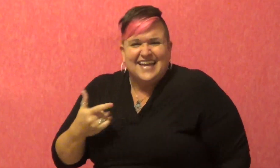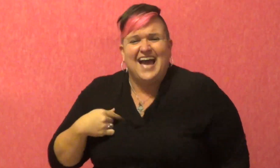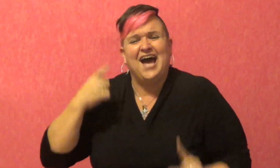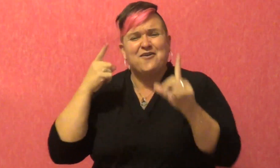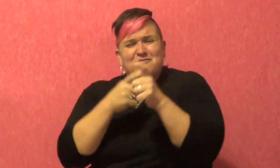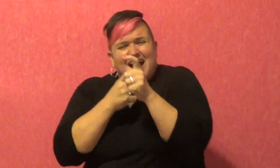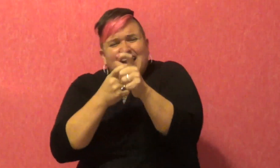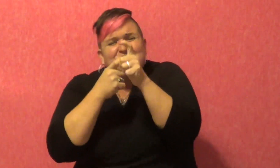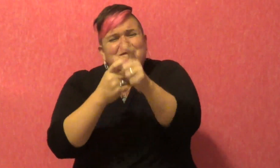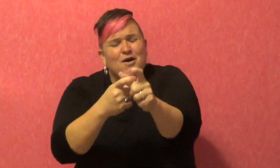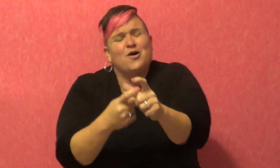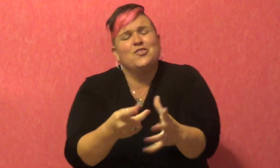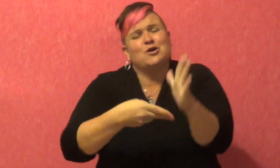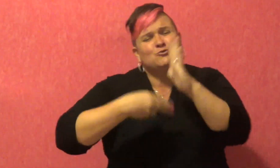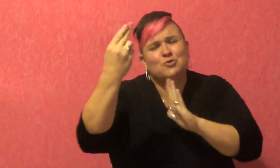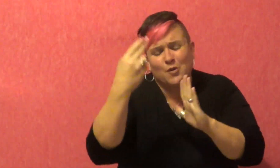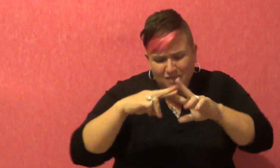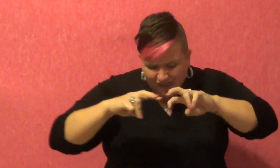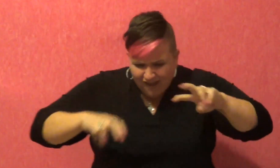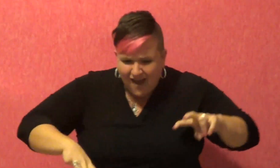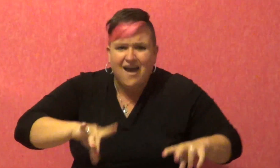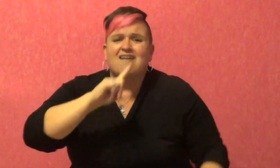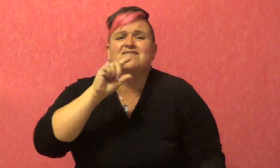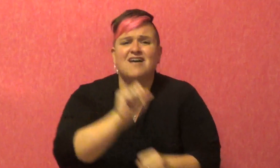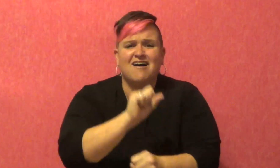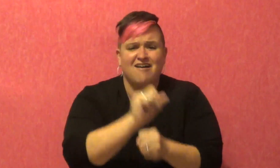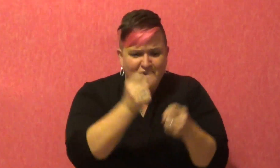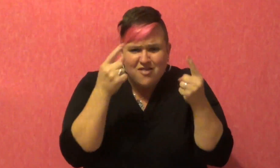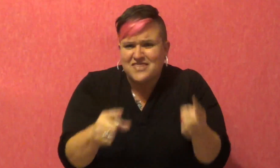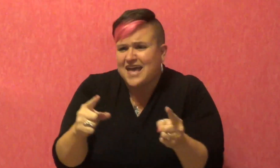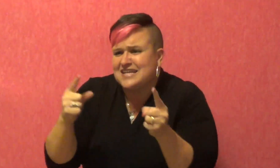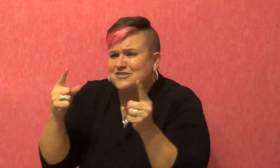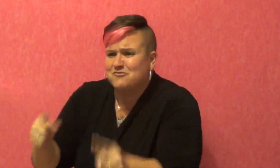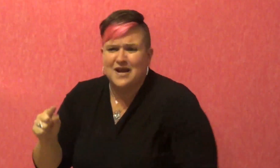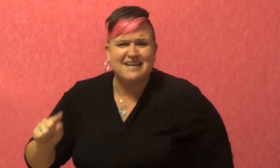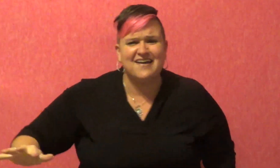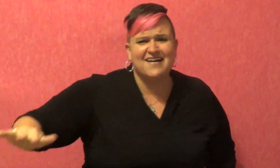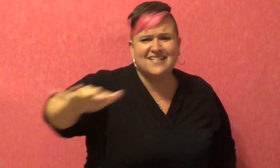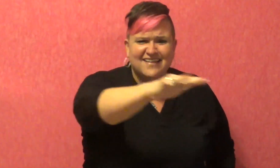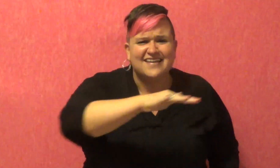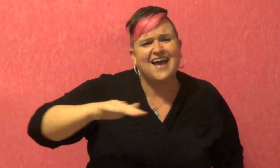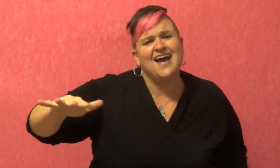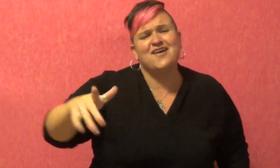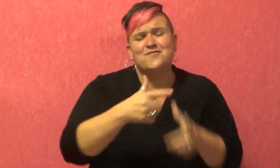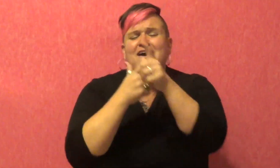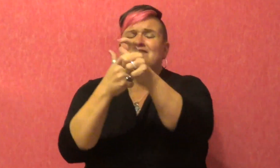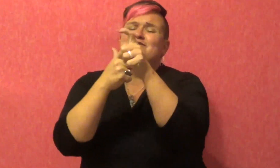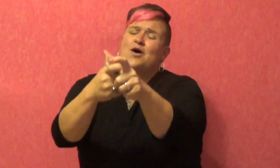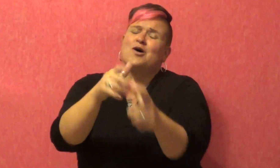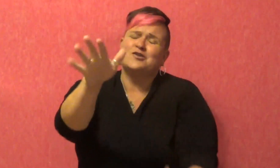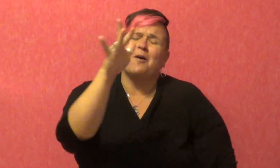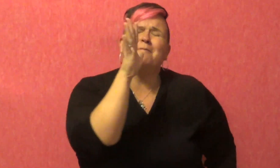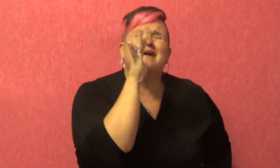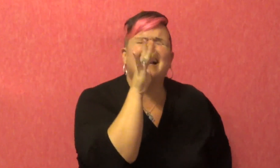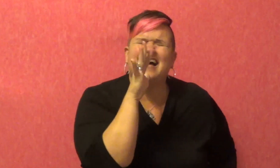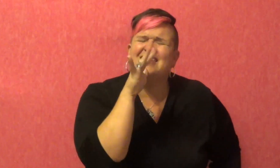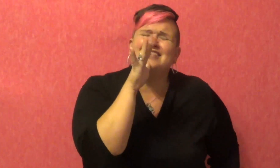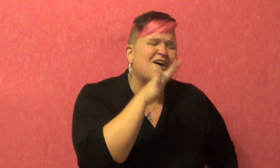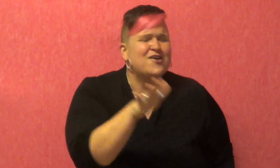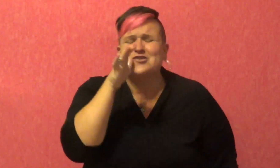I run for the truth, for all that is real I run for your mother,